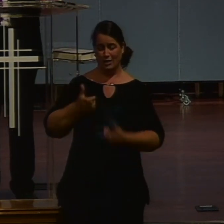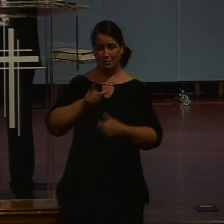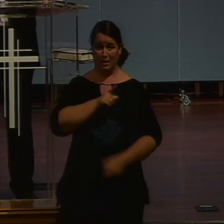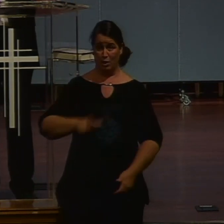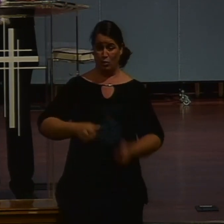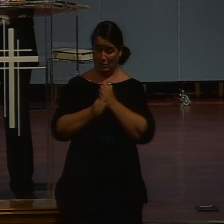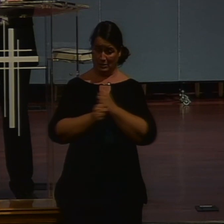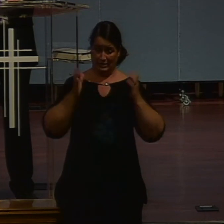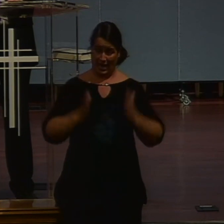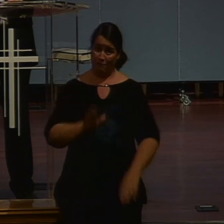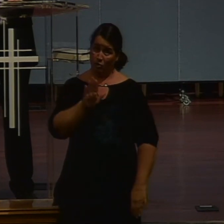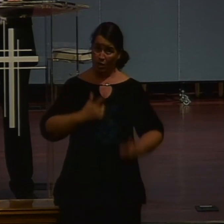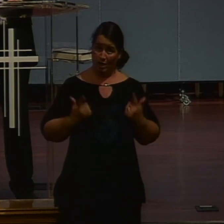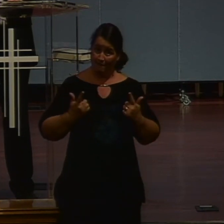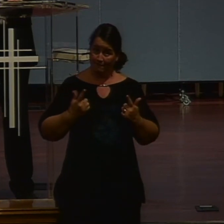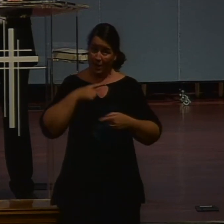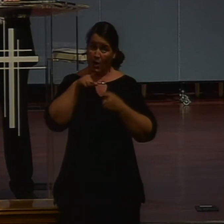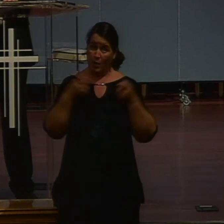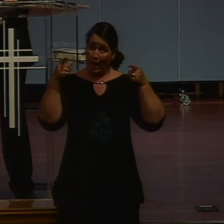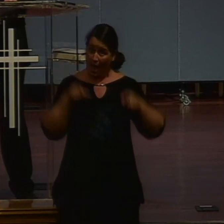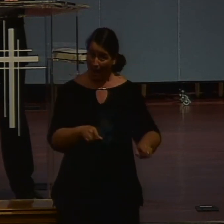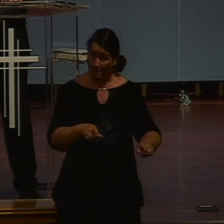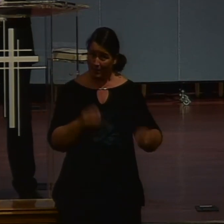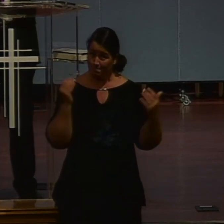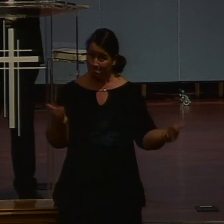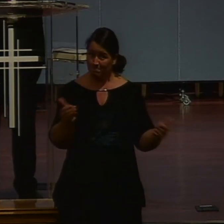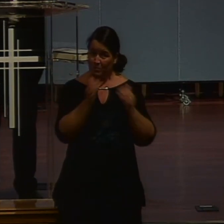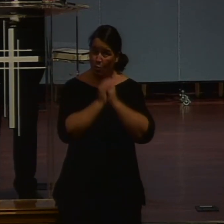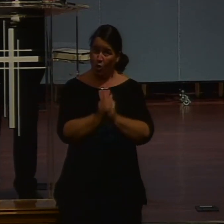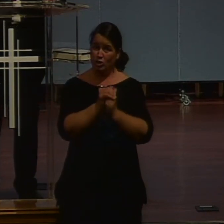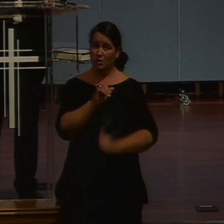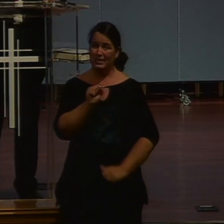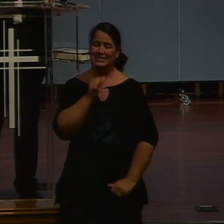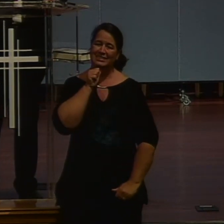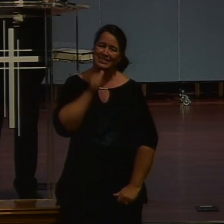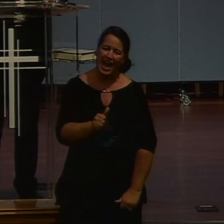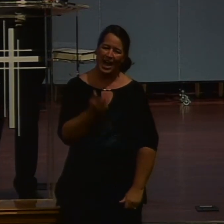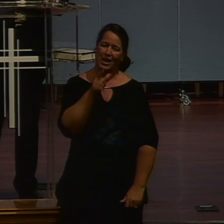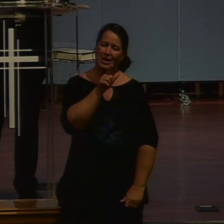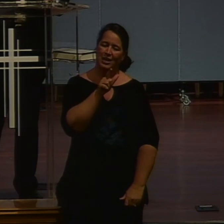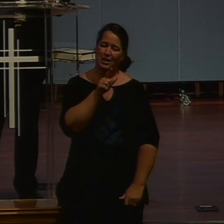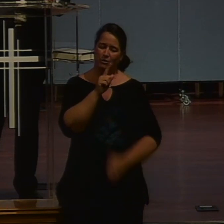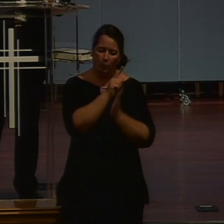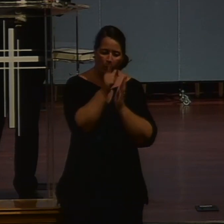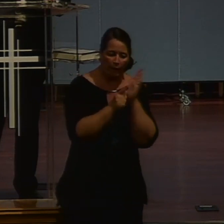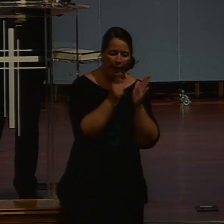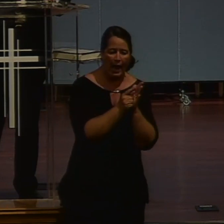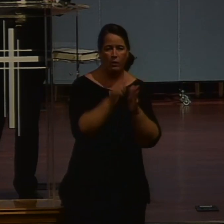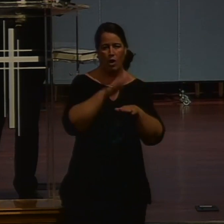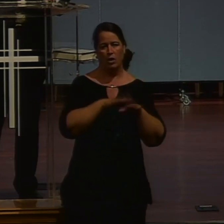Lord and Savior of your life. When you do. Here's what I want to say. Worship is not just something. That happens for an hour.